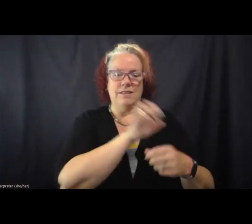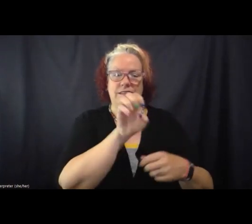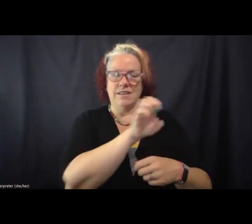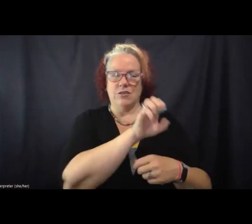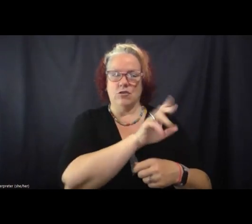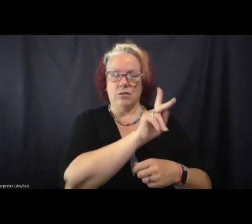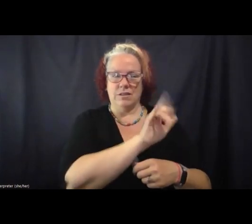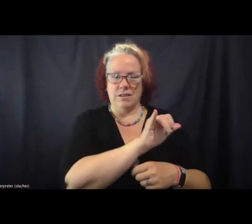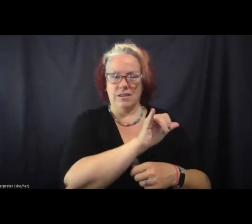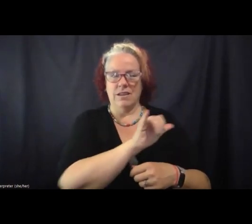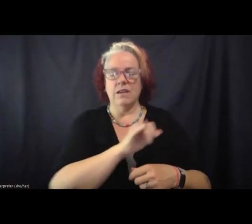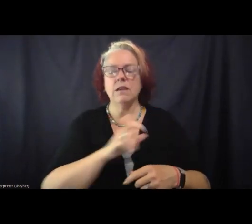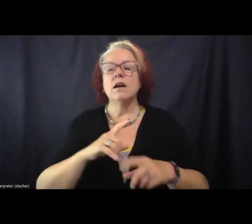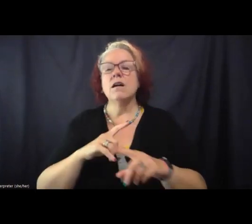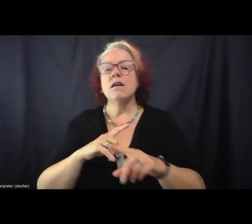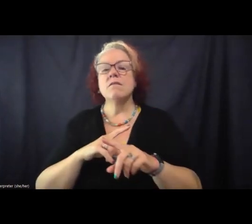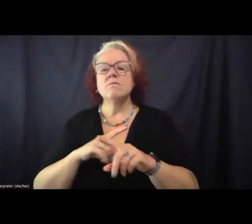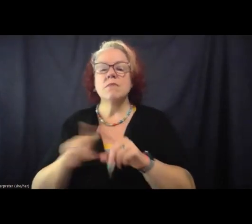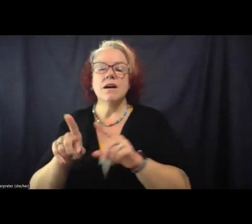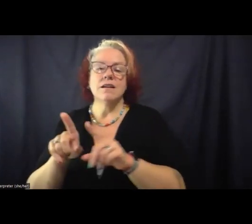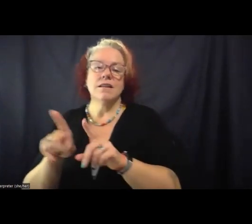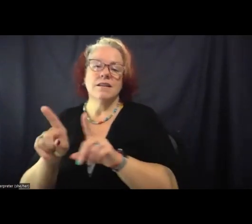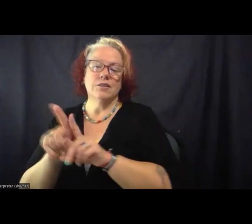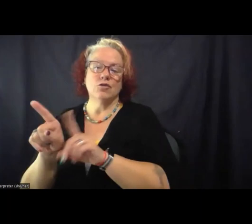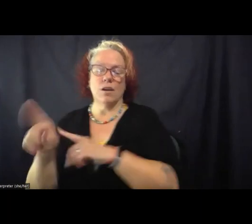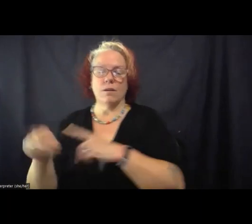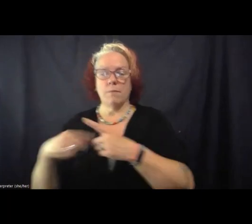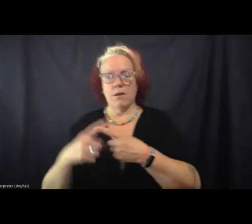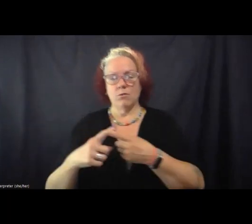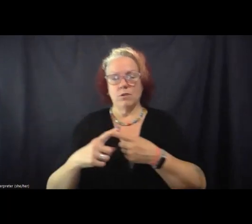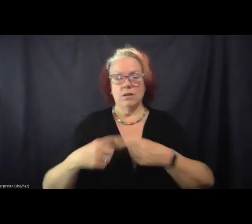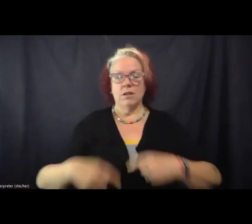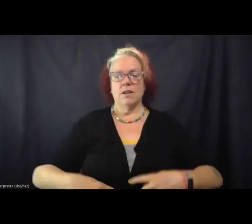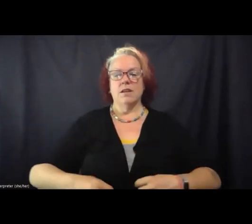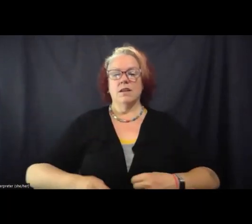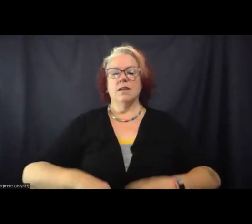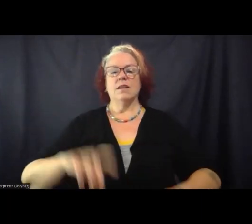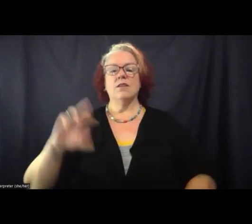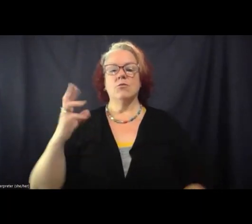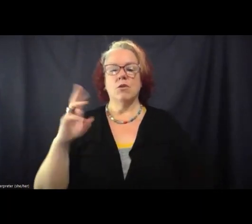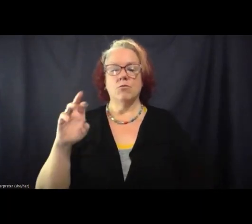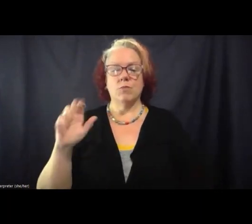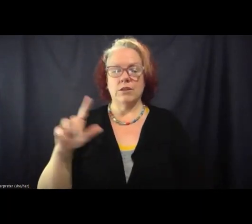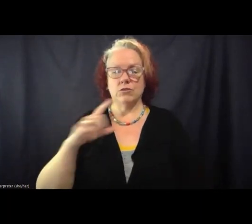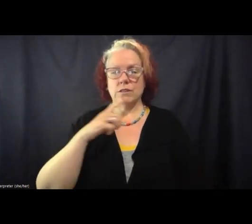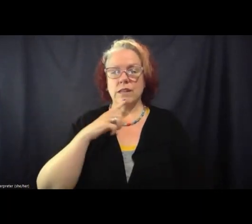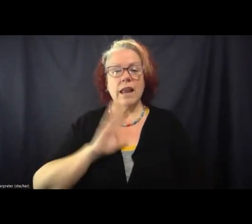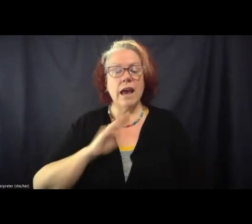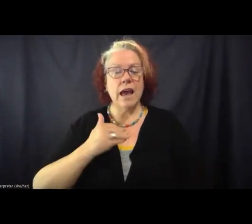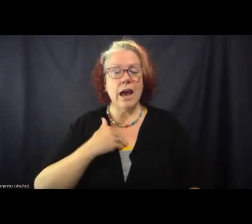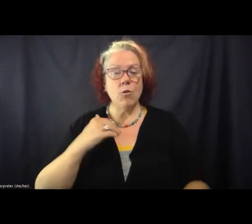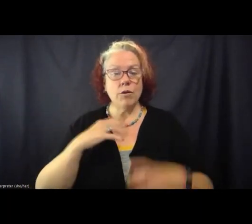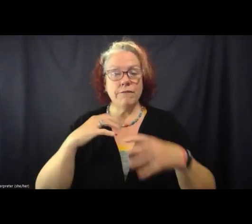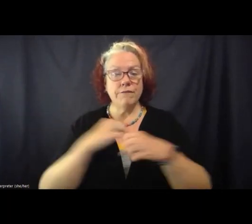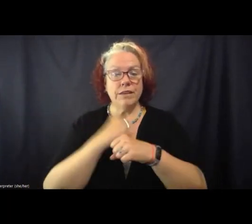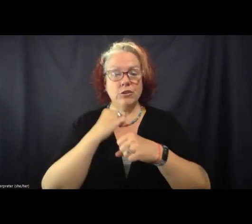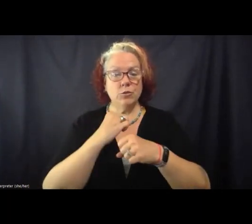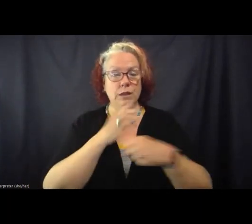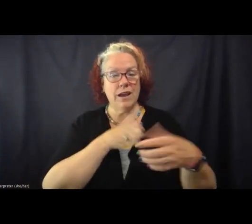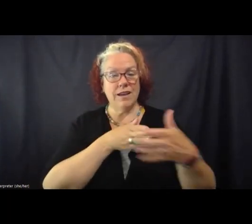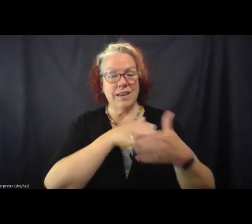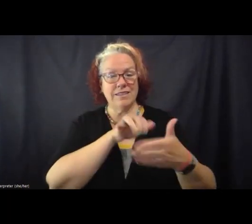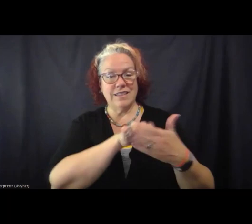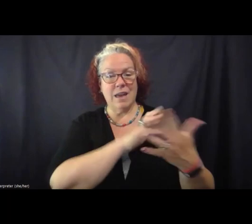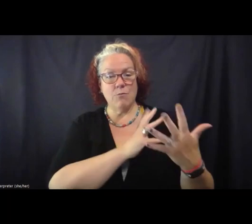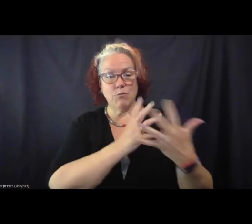I'll talk about, and sort of to the point that Rachel made, our victory against that prison in